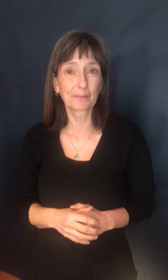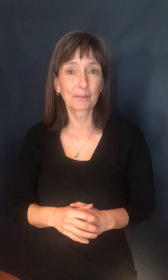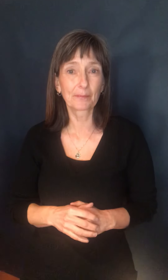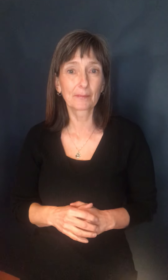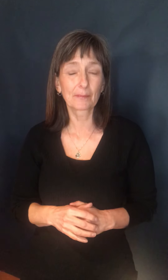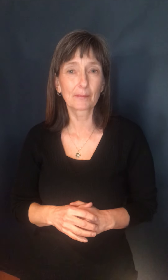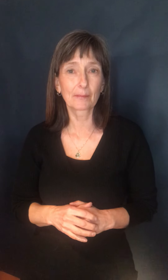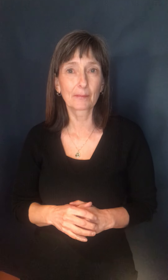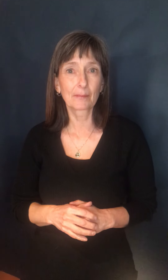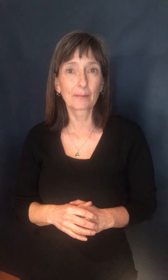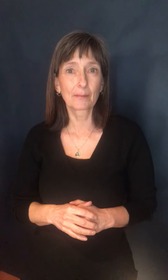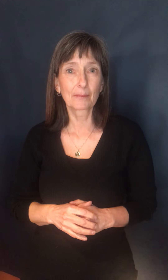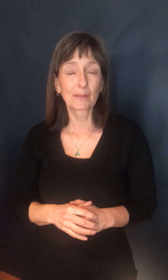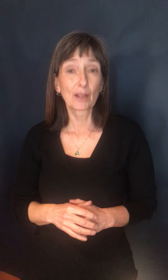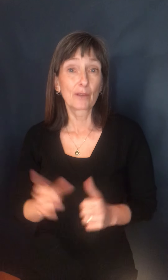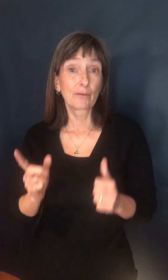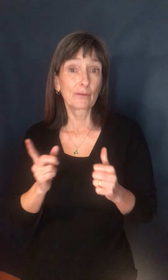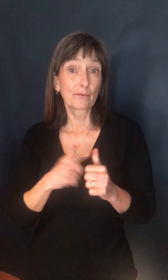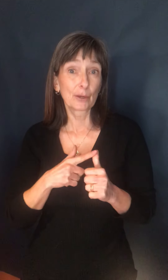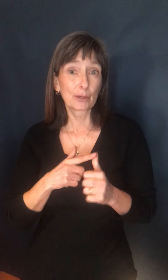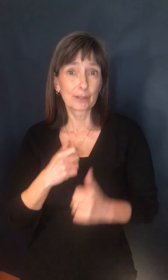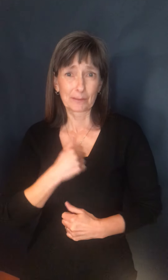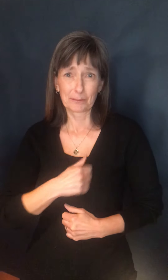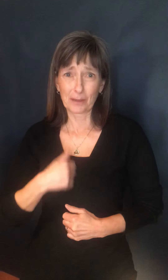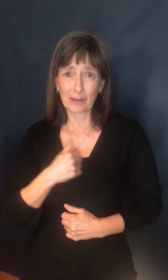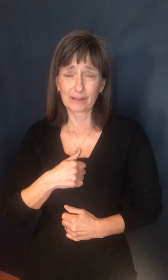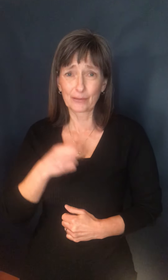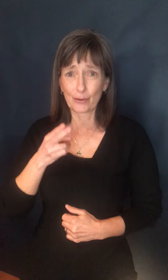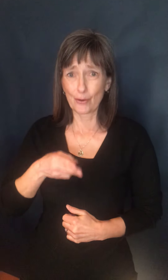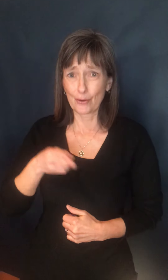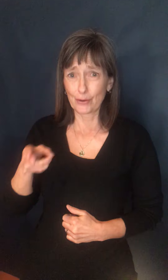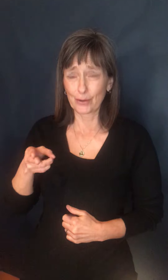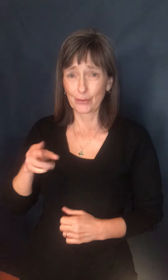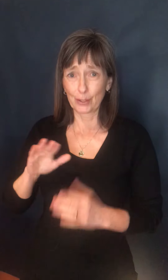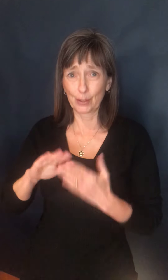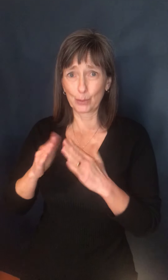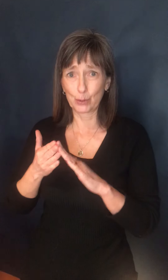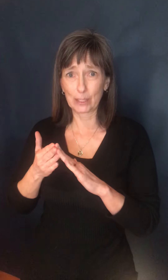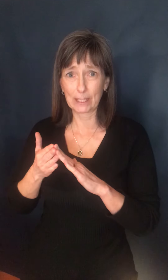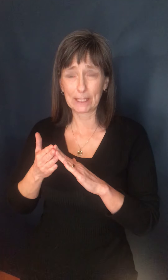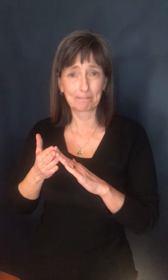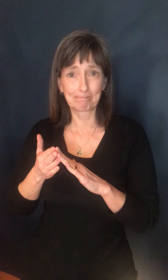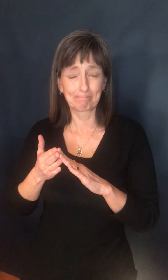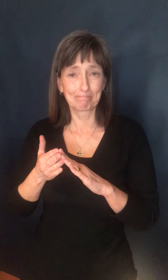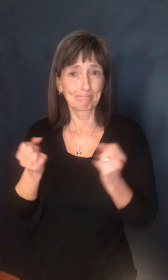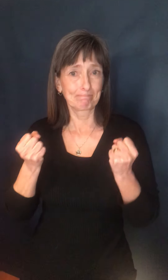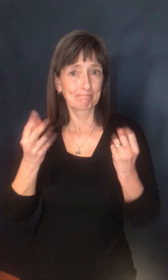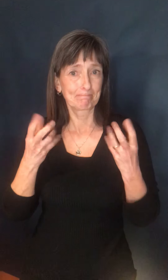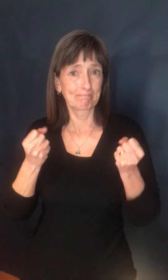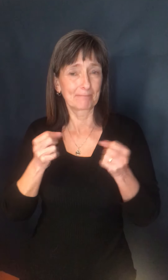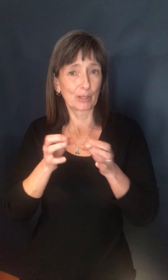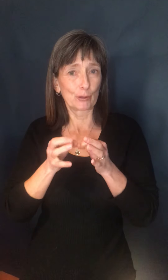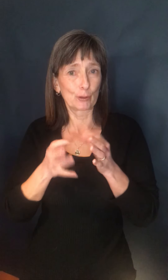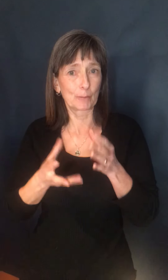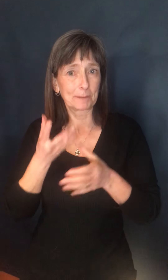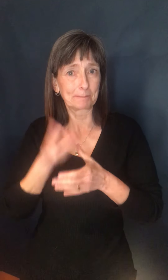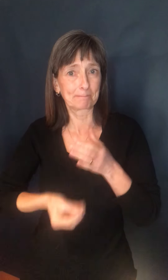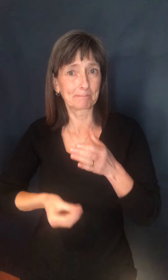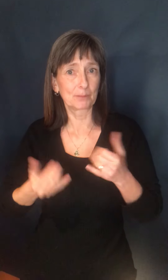by apologizing to the hard of hearing community for the lack of sign language interpreters today. That was unfortunate. Our